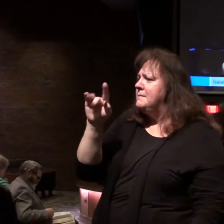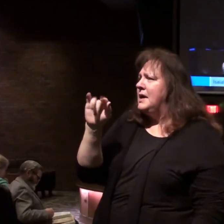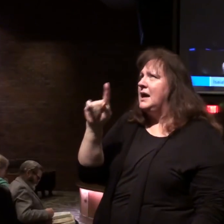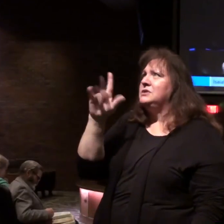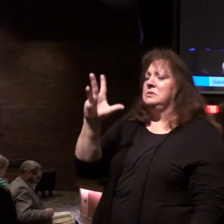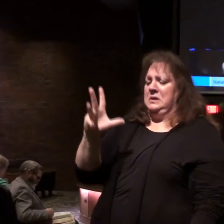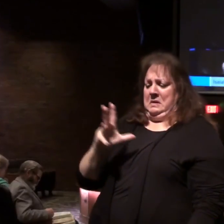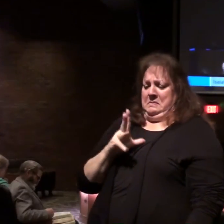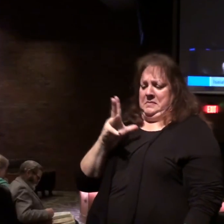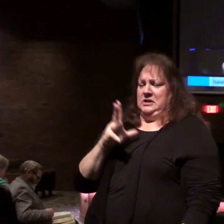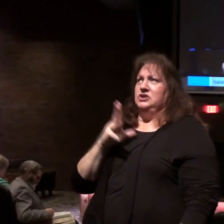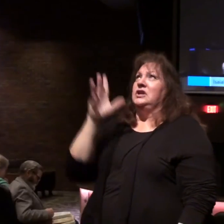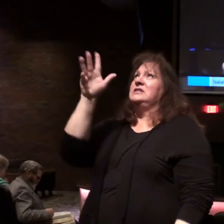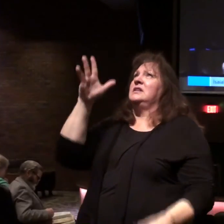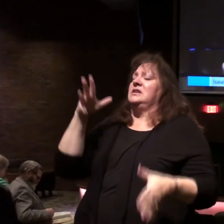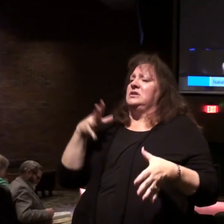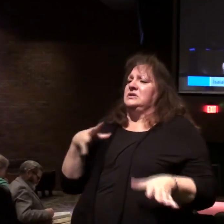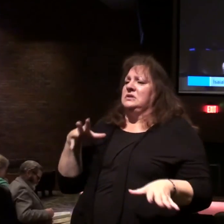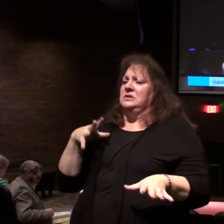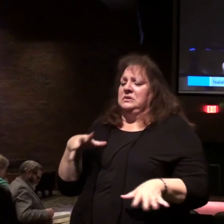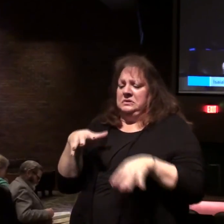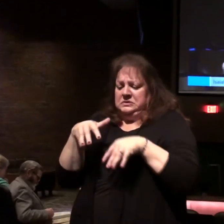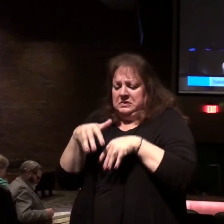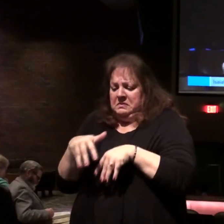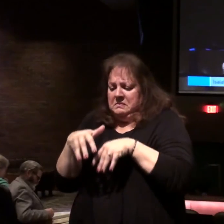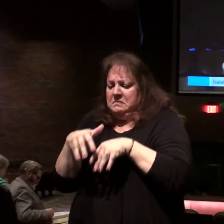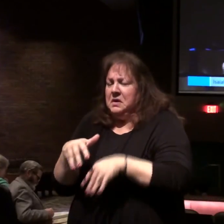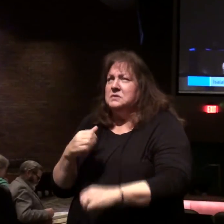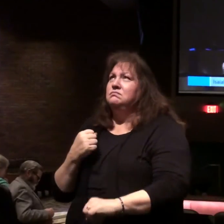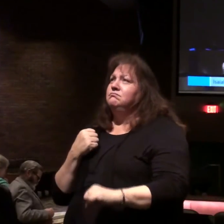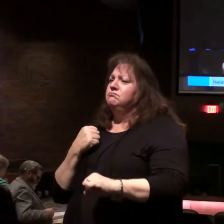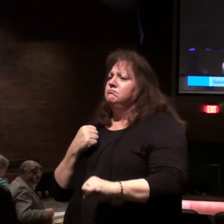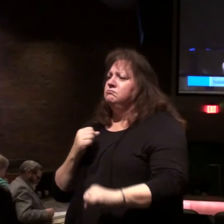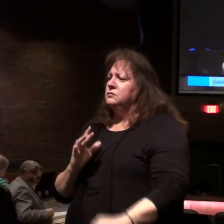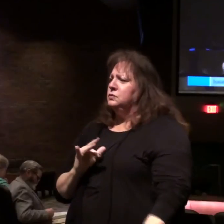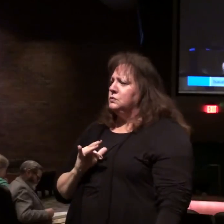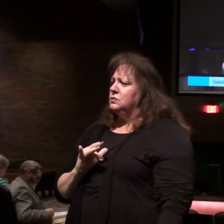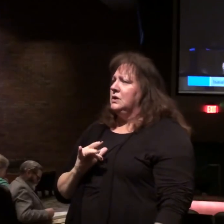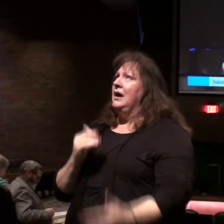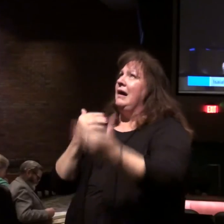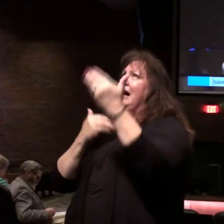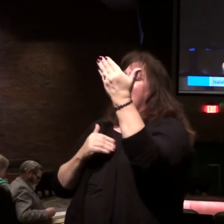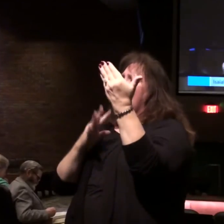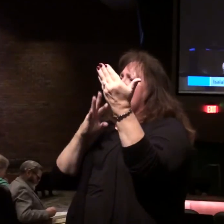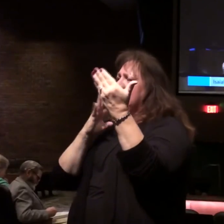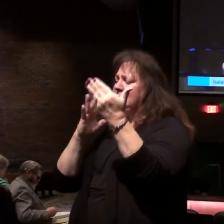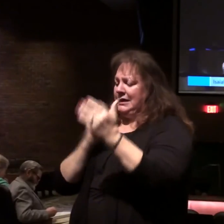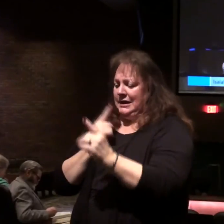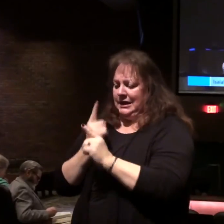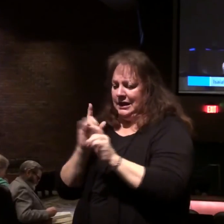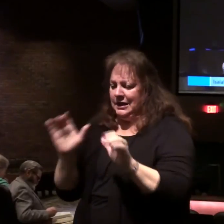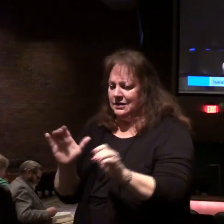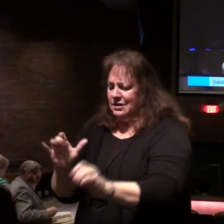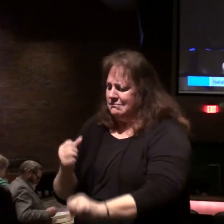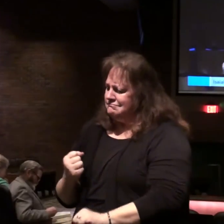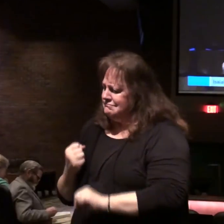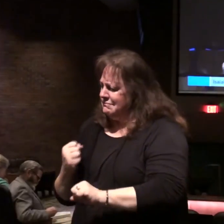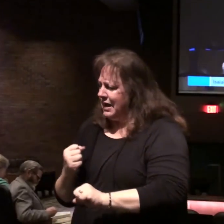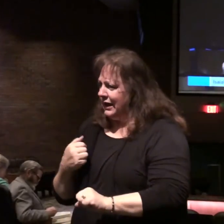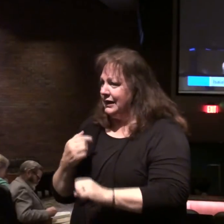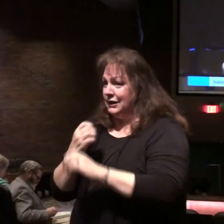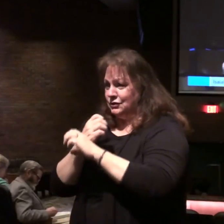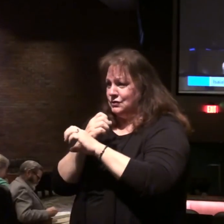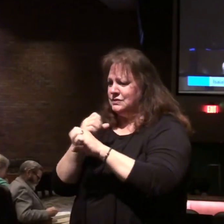majestic in his apparel, marching in the greatness of his strength. It is I who speak in righteousness, mighty to save.